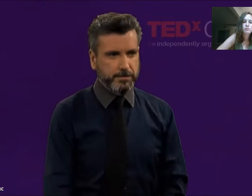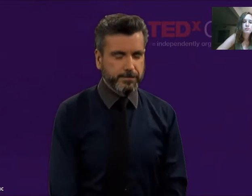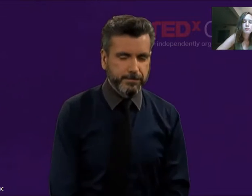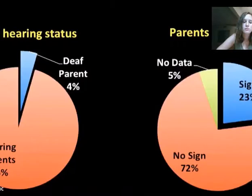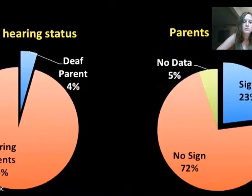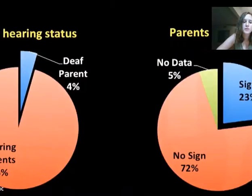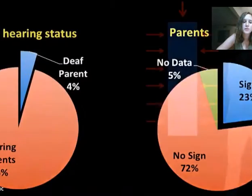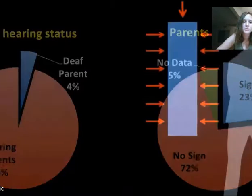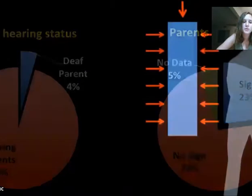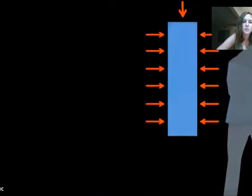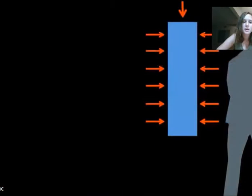So to summarize.